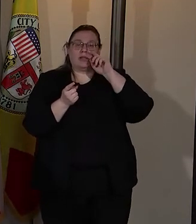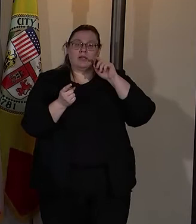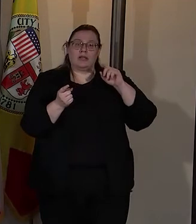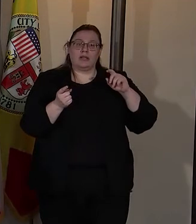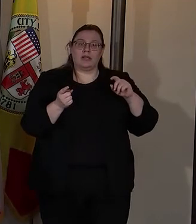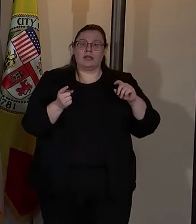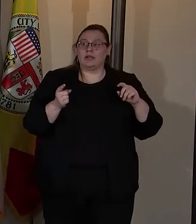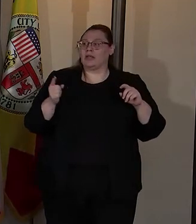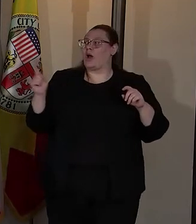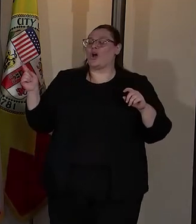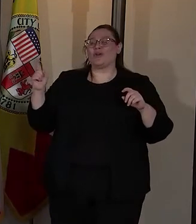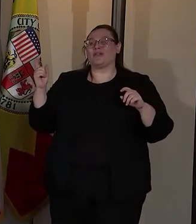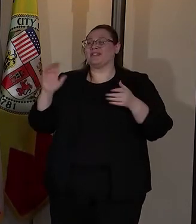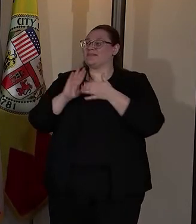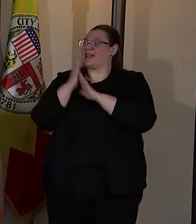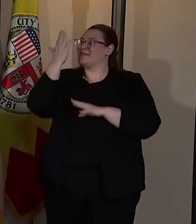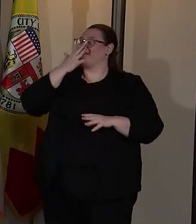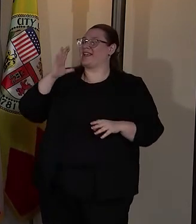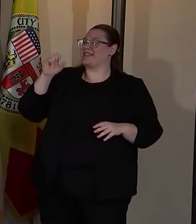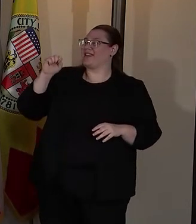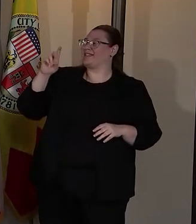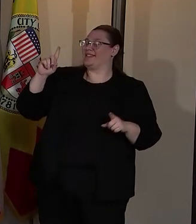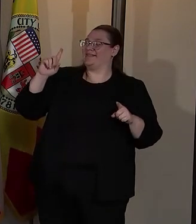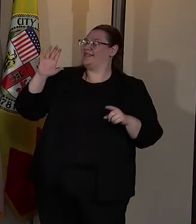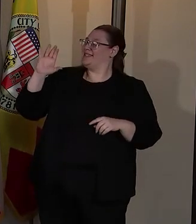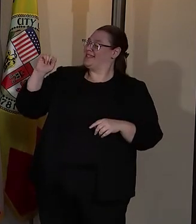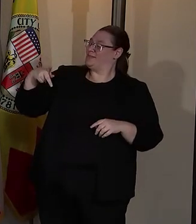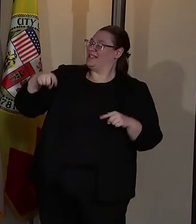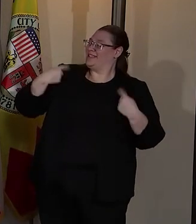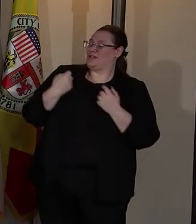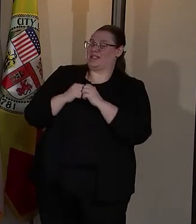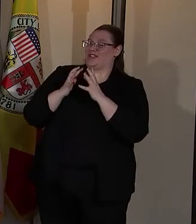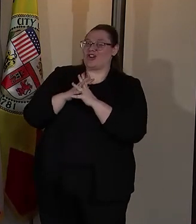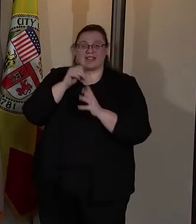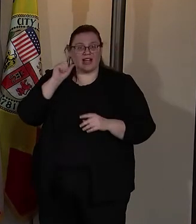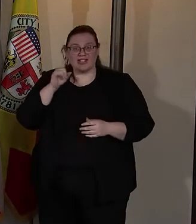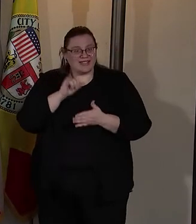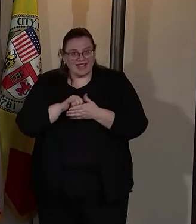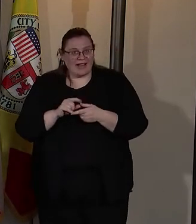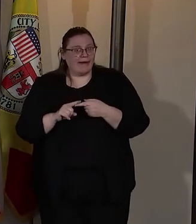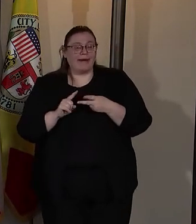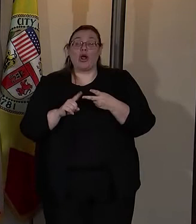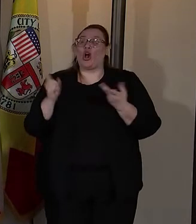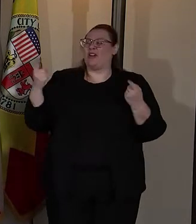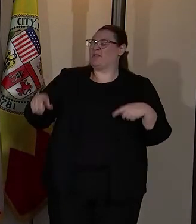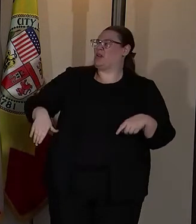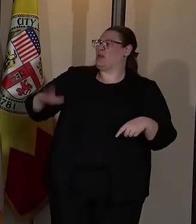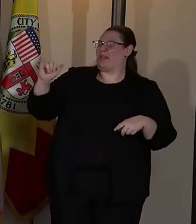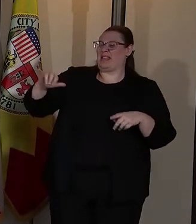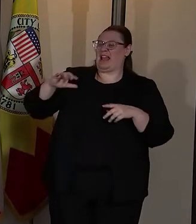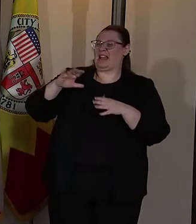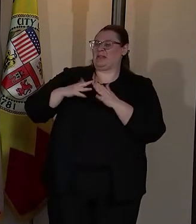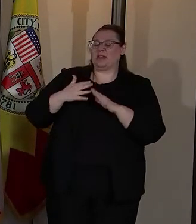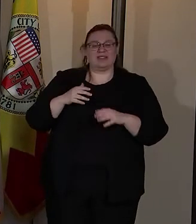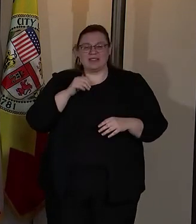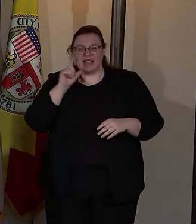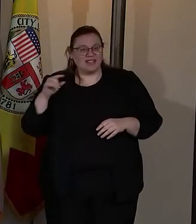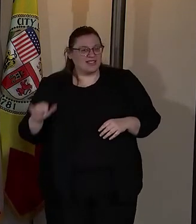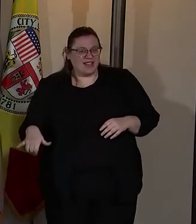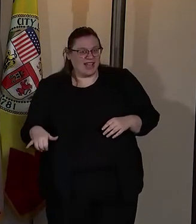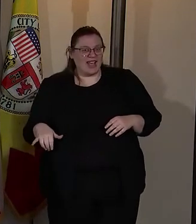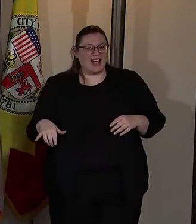she was the face of CSP since its inception. It wasn't that she grew up in the Waz community. Both these